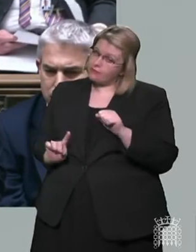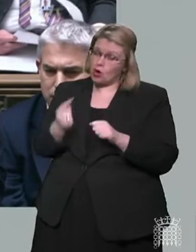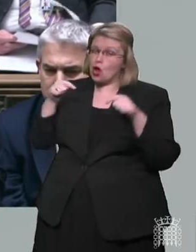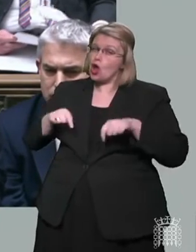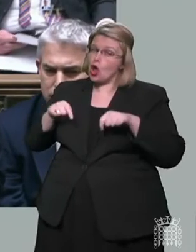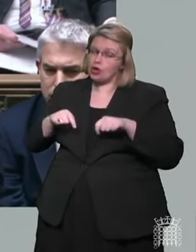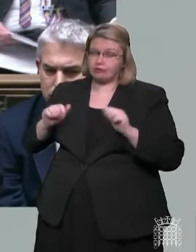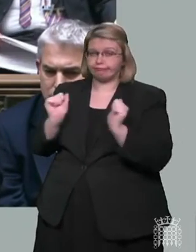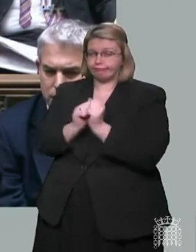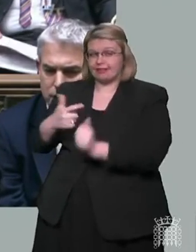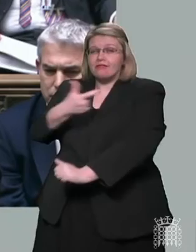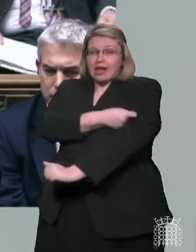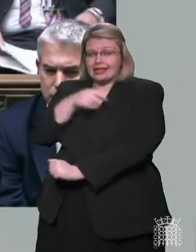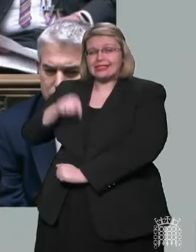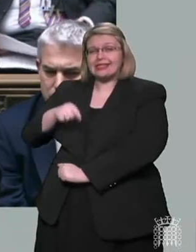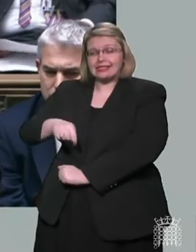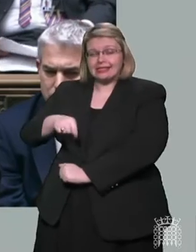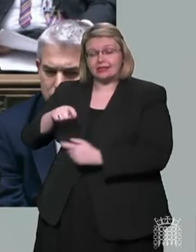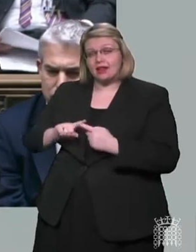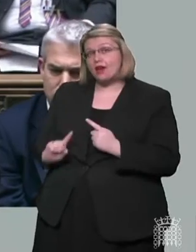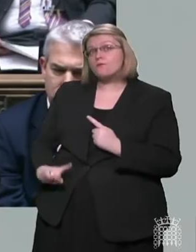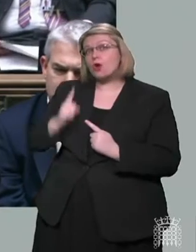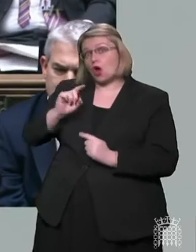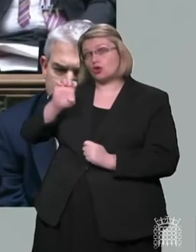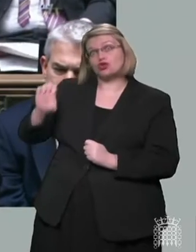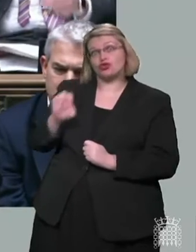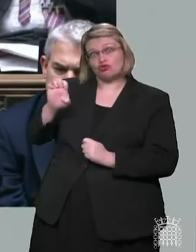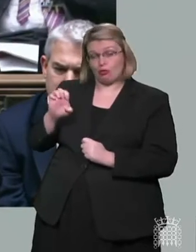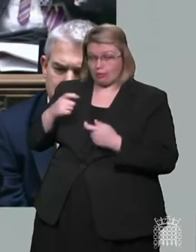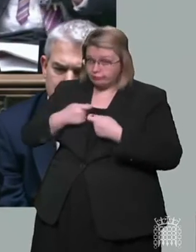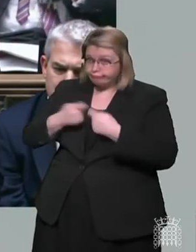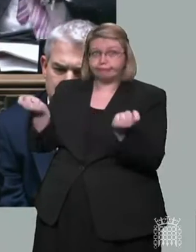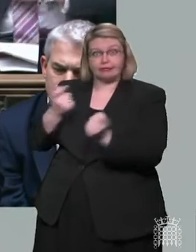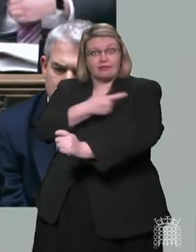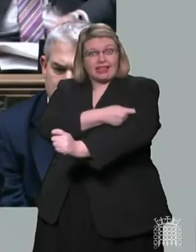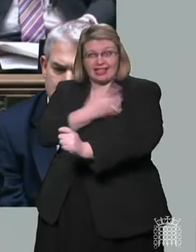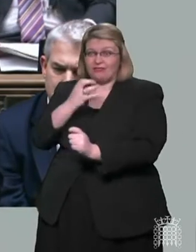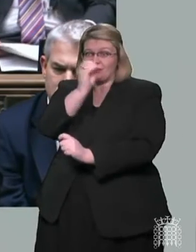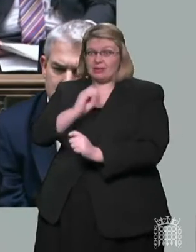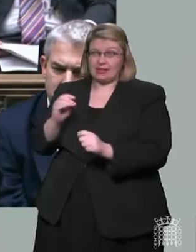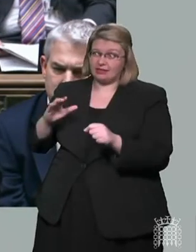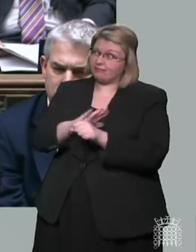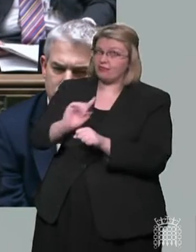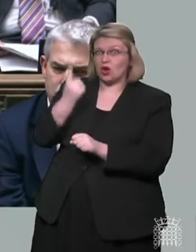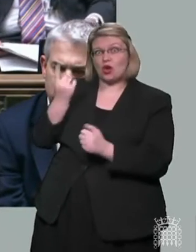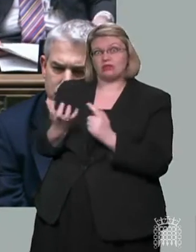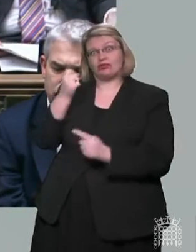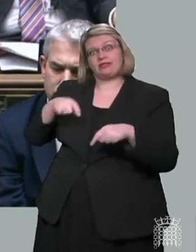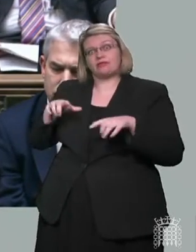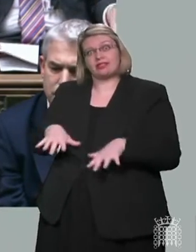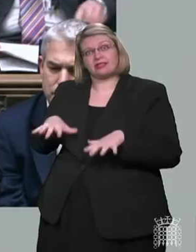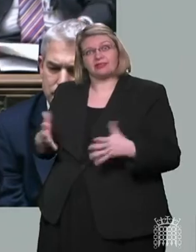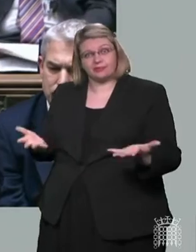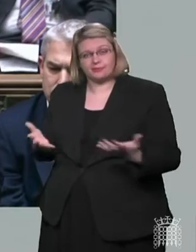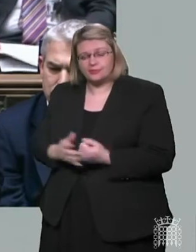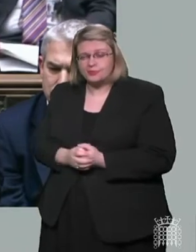an approved vaccine. And the first European nation to protect half our population with at least one dose. And having made that